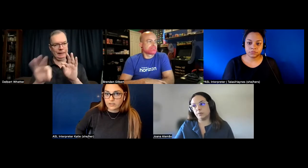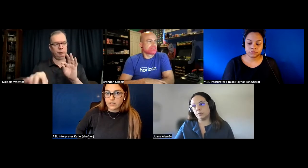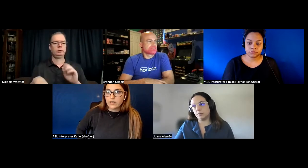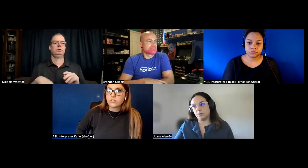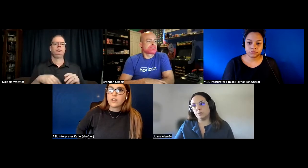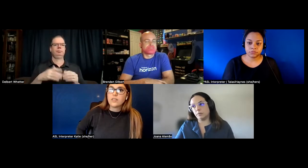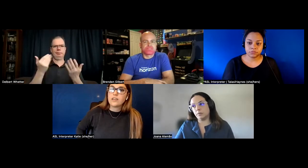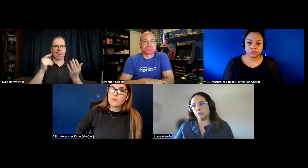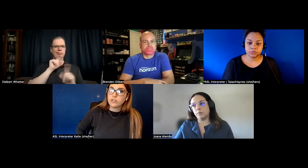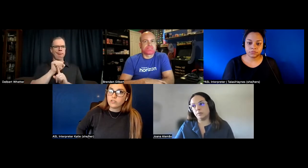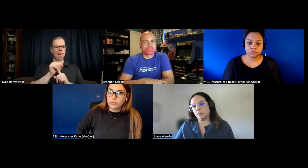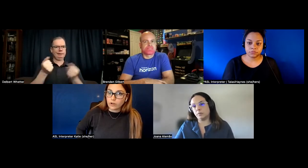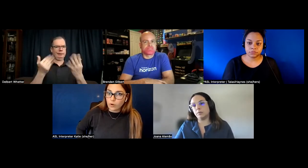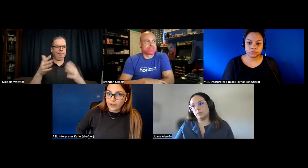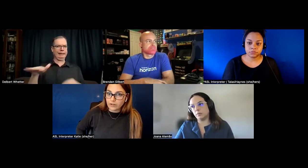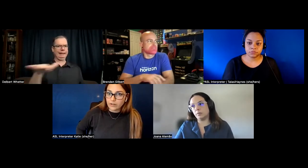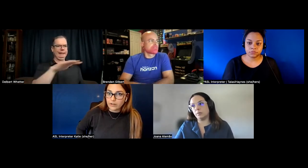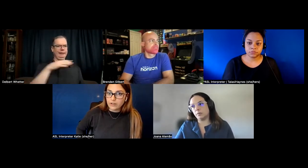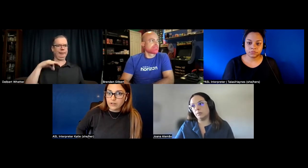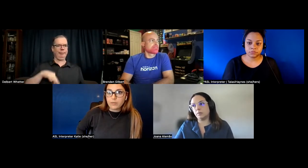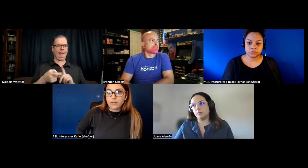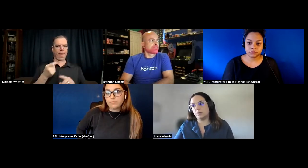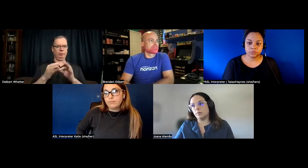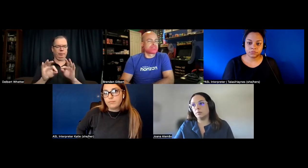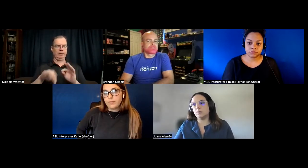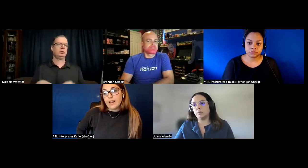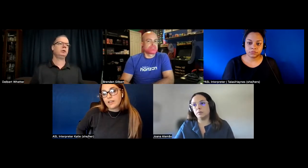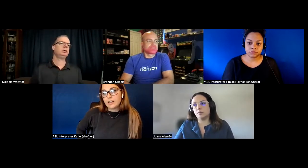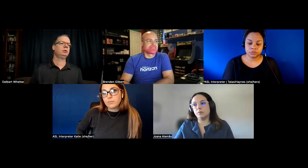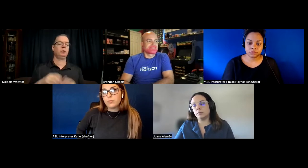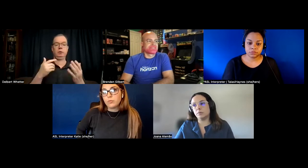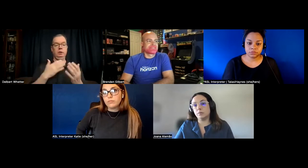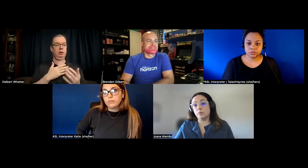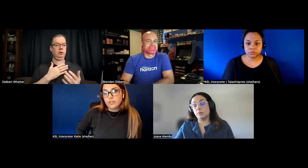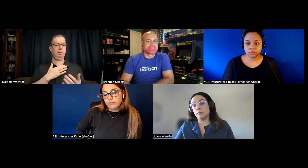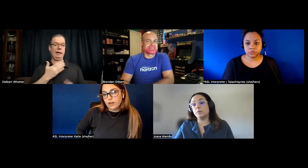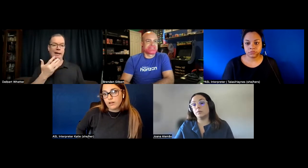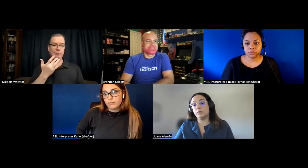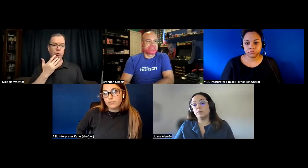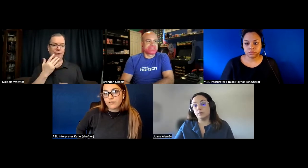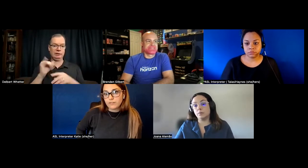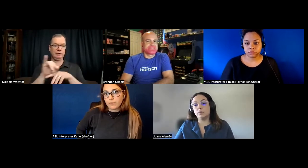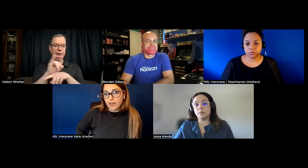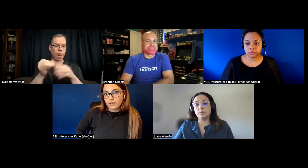so i think captioning should be required but and i think a lot of people would benefit from that